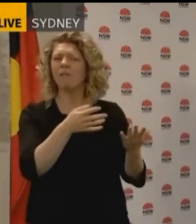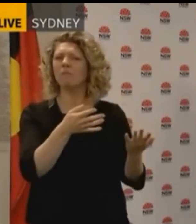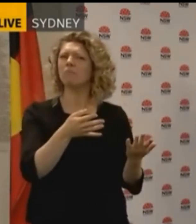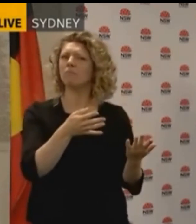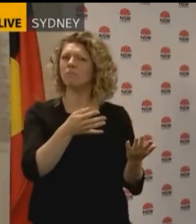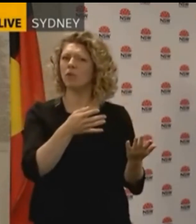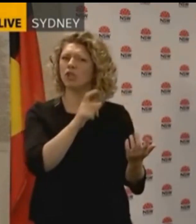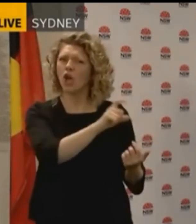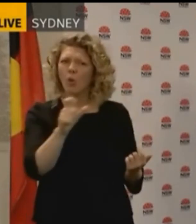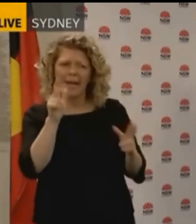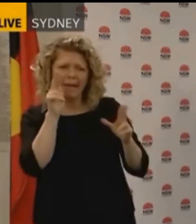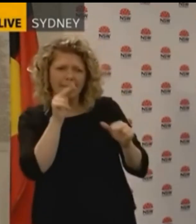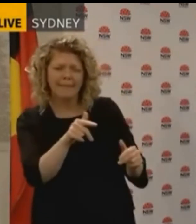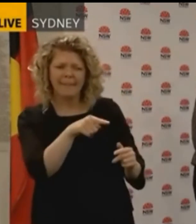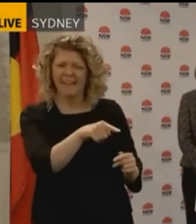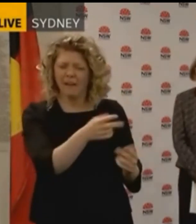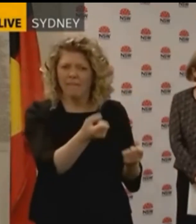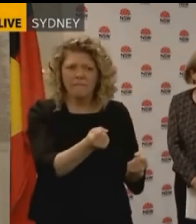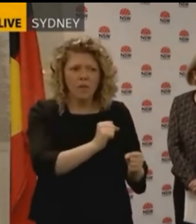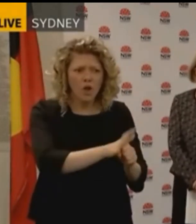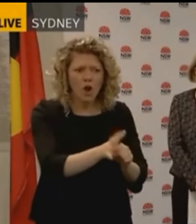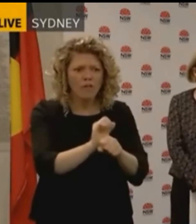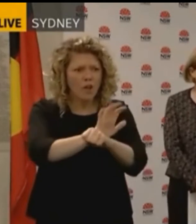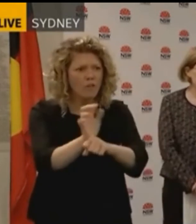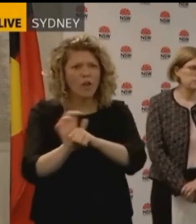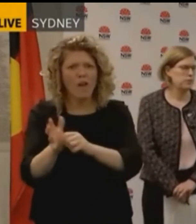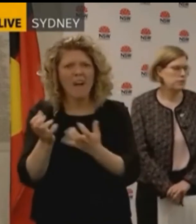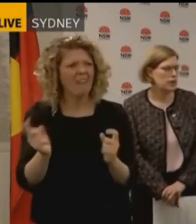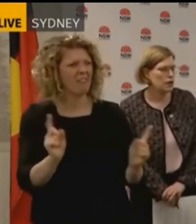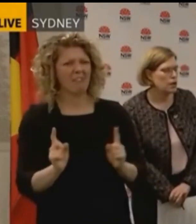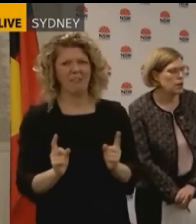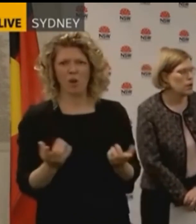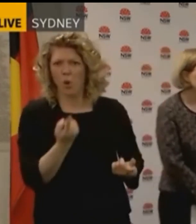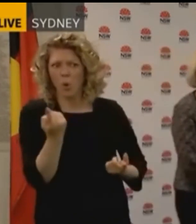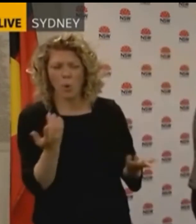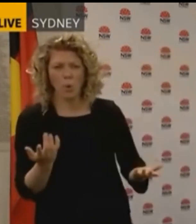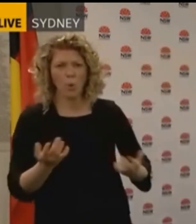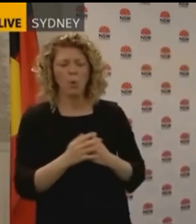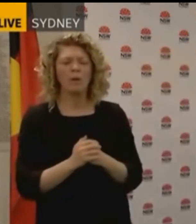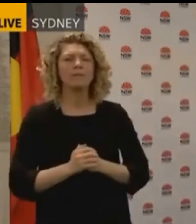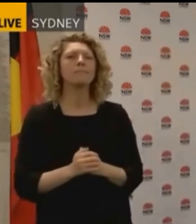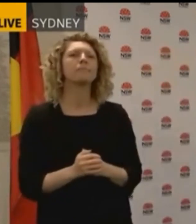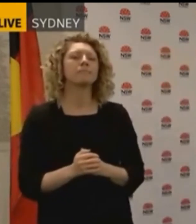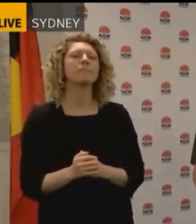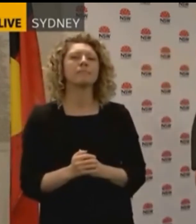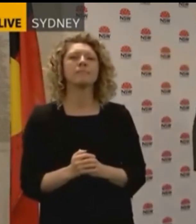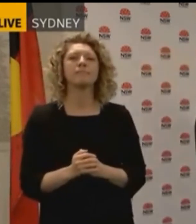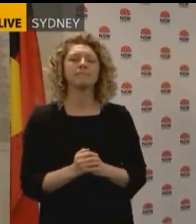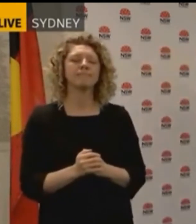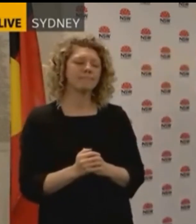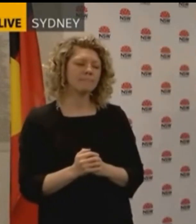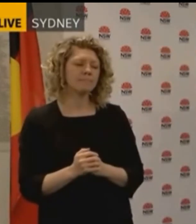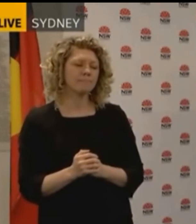at Great Beginnings, are we talking about children who have the virus? We are but I'll let Dr Chant do the next question. So just in relation to